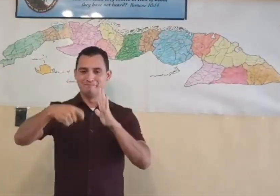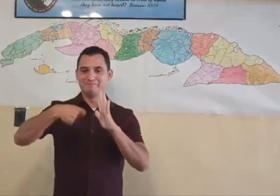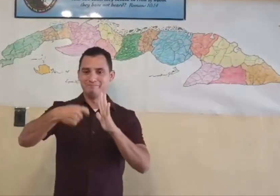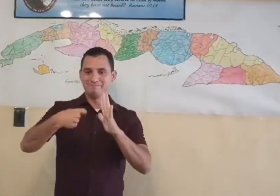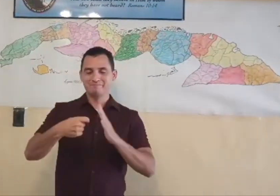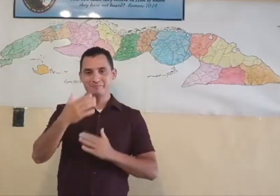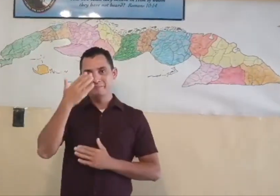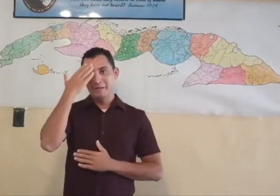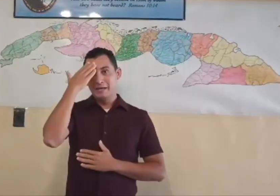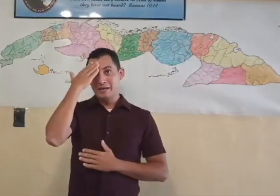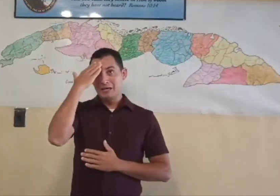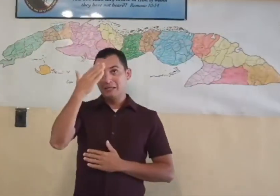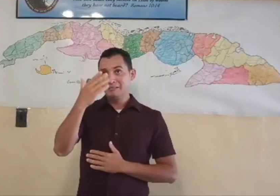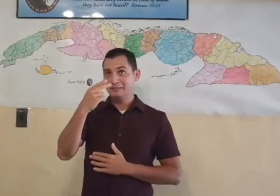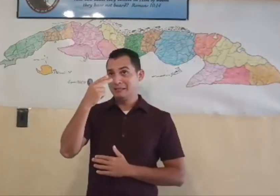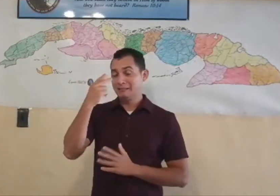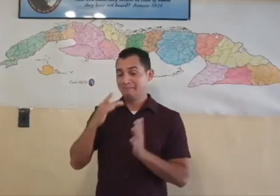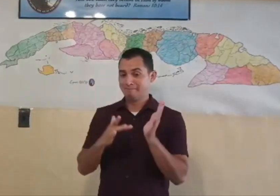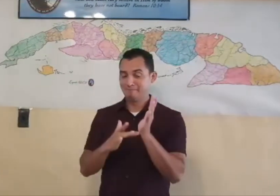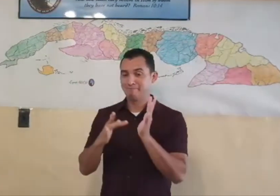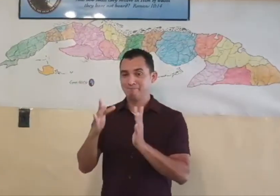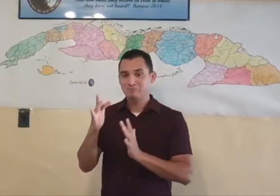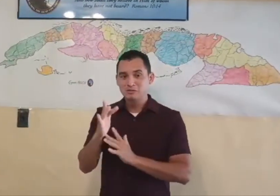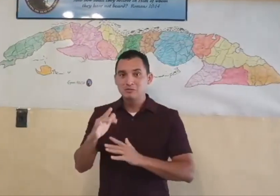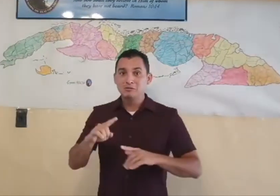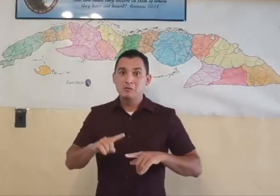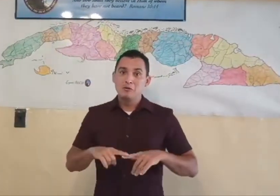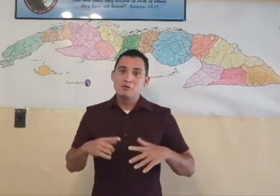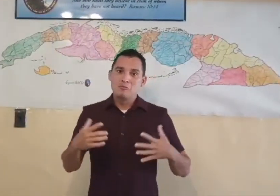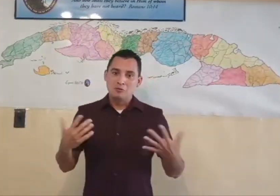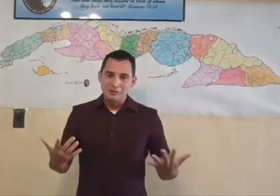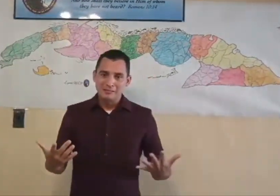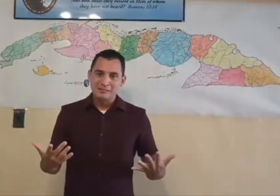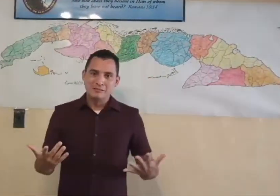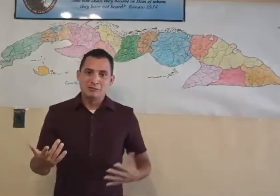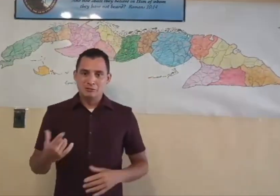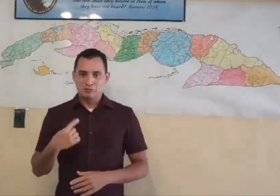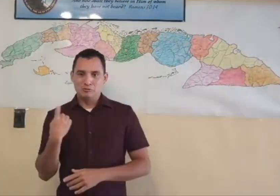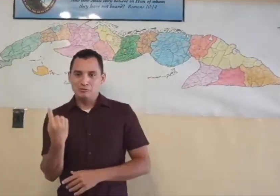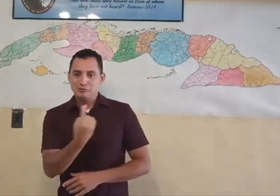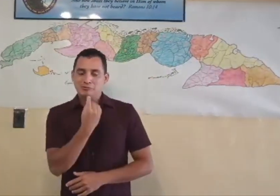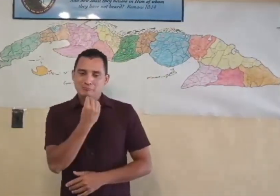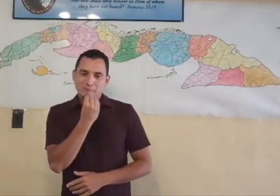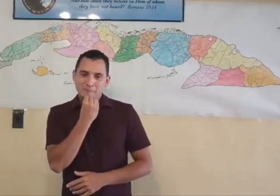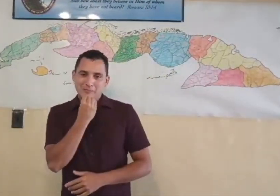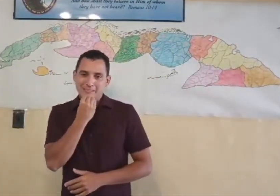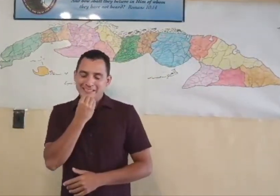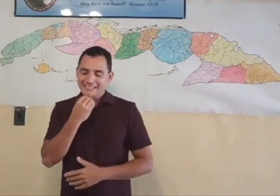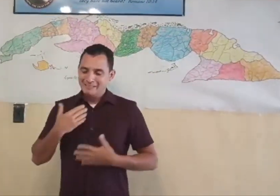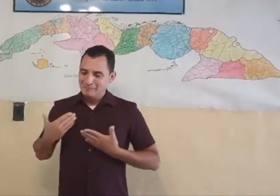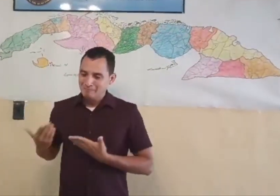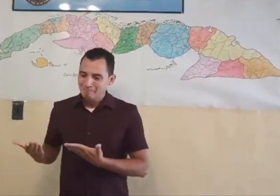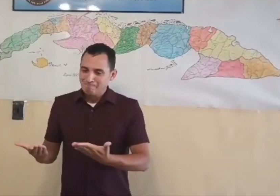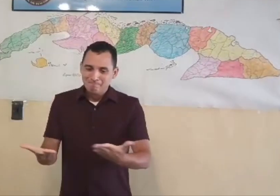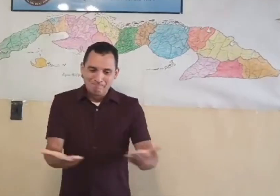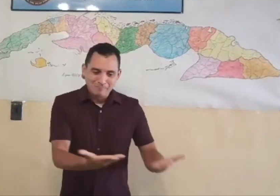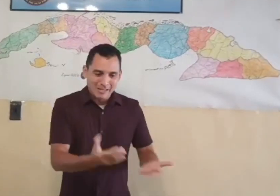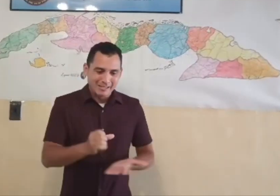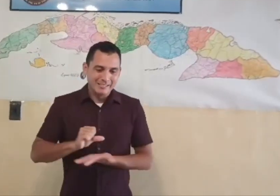video. We thank the Lord Jesus Christ for the amazing opportunity He has given us to